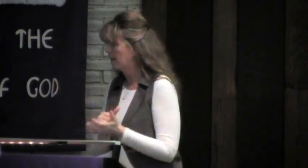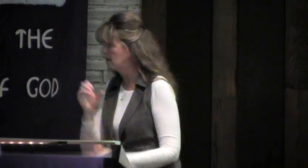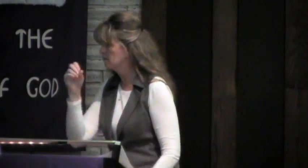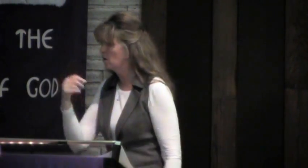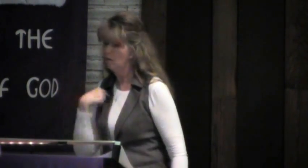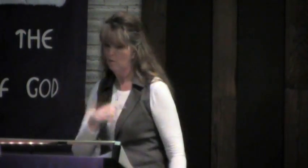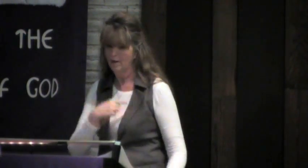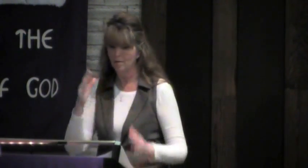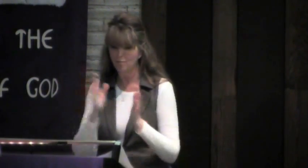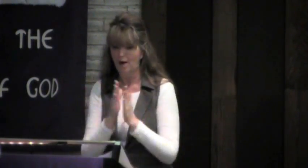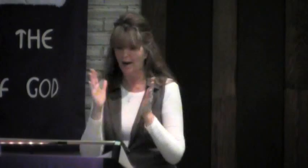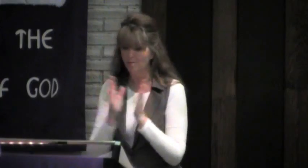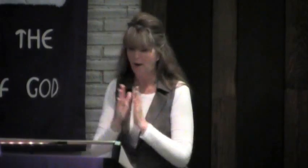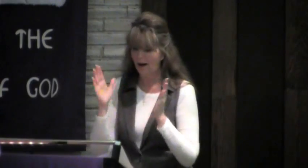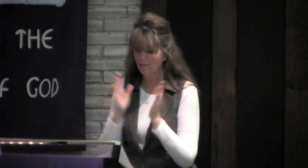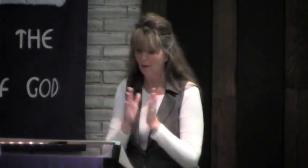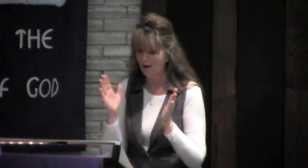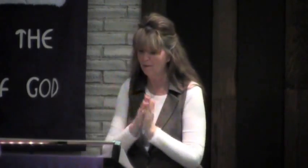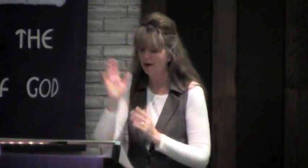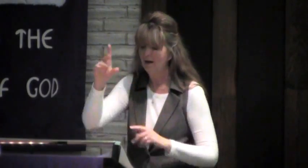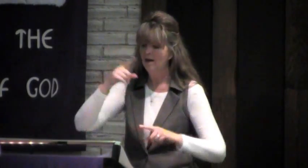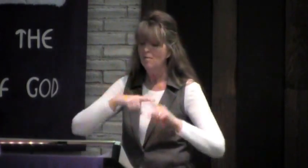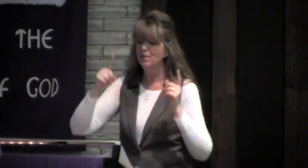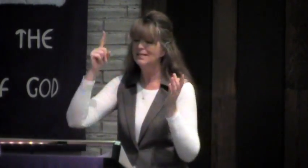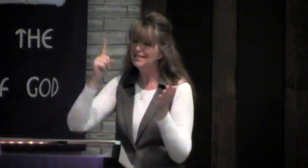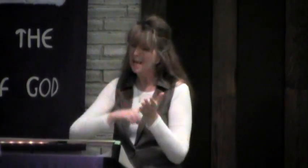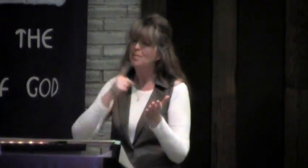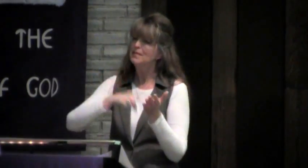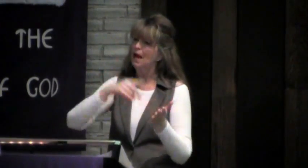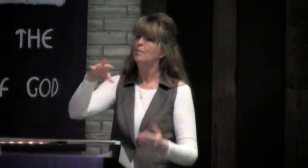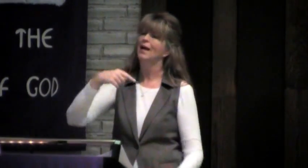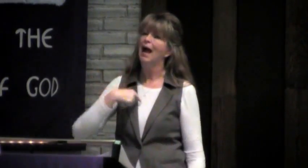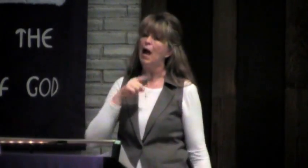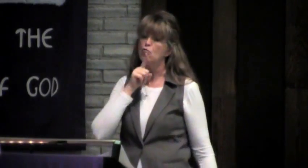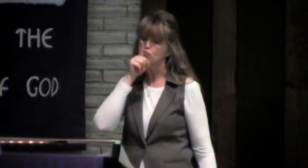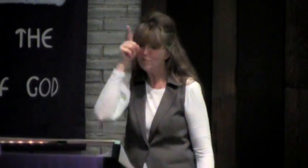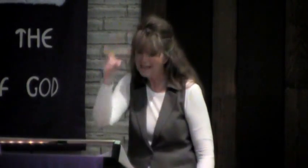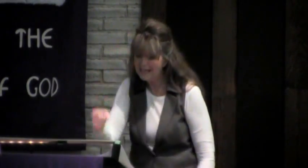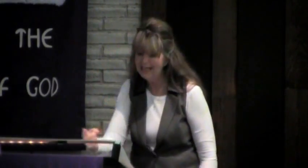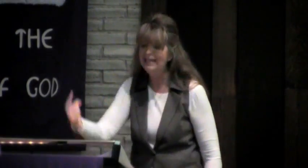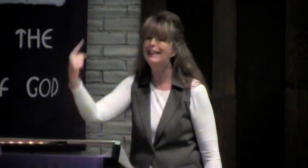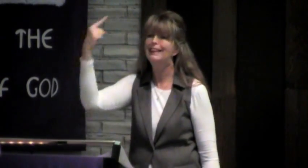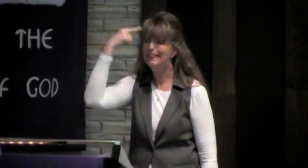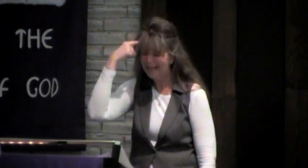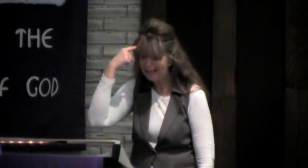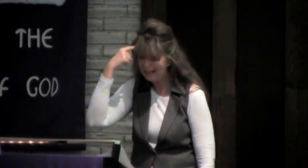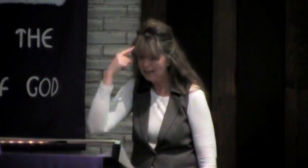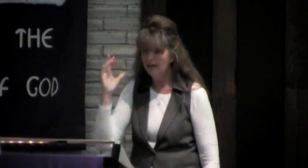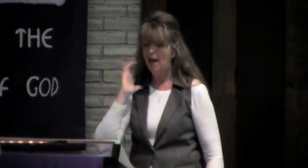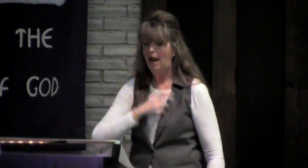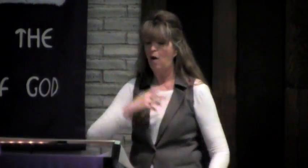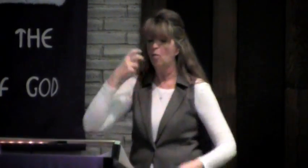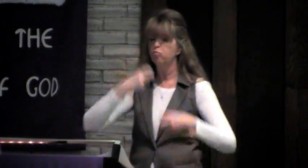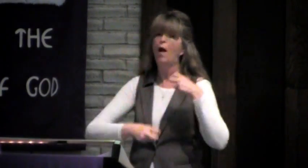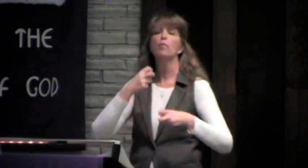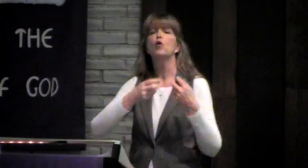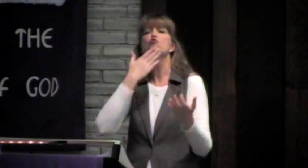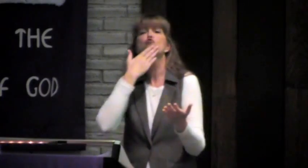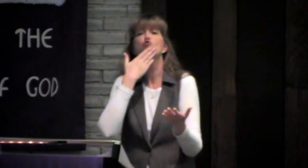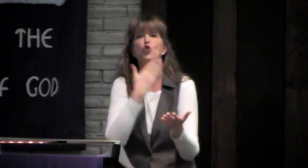joyous all the time. And we all want that, right? So we pray and pray and pray for those things. But sometimes I